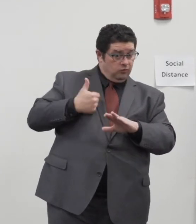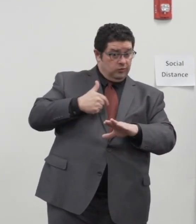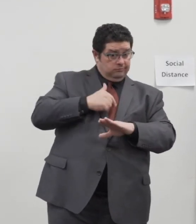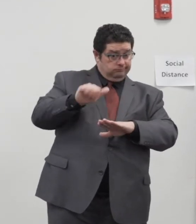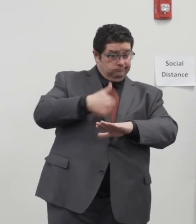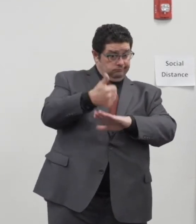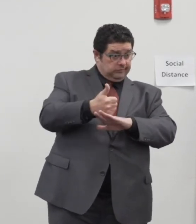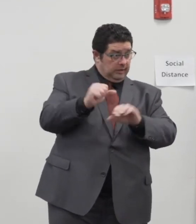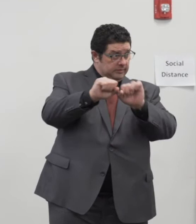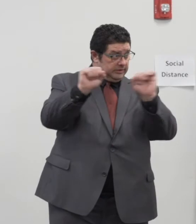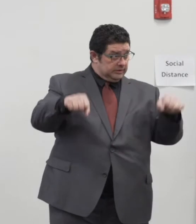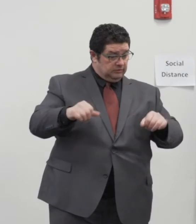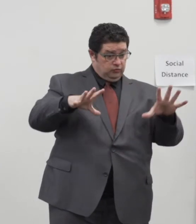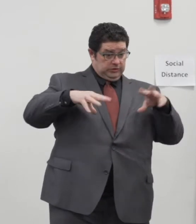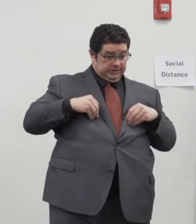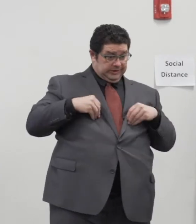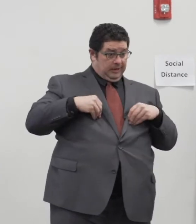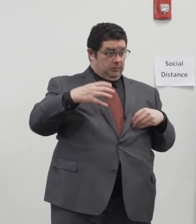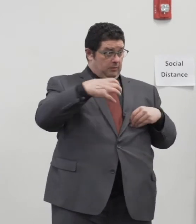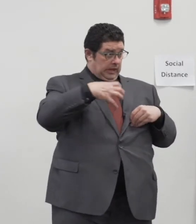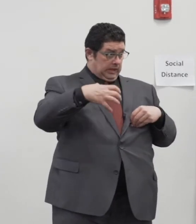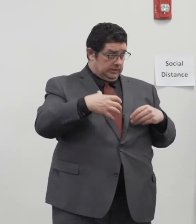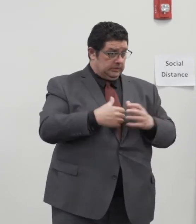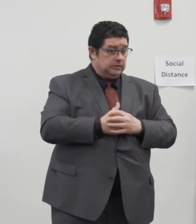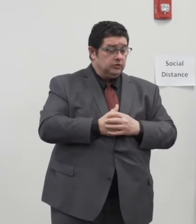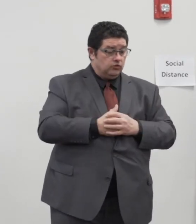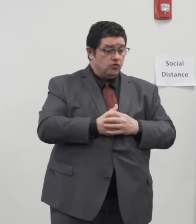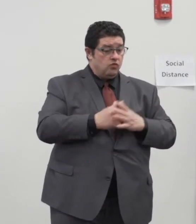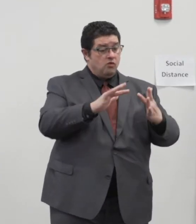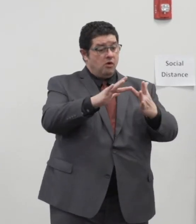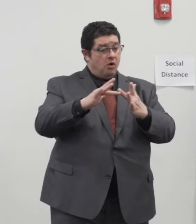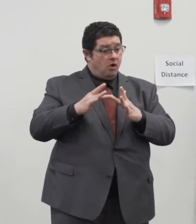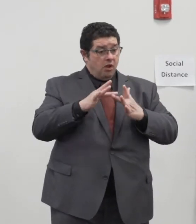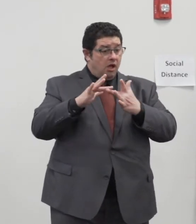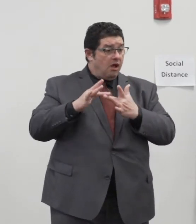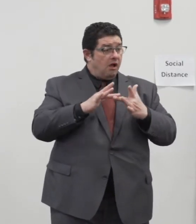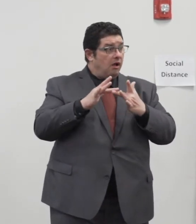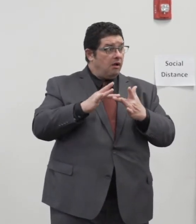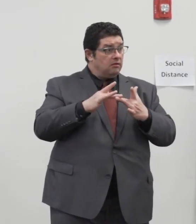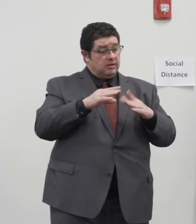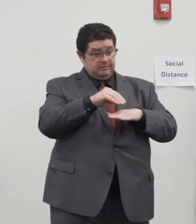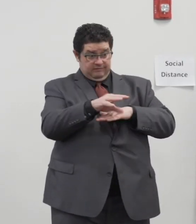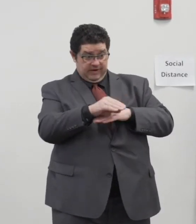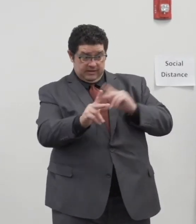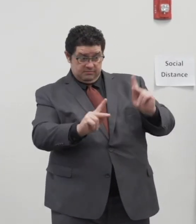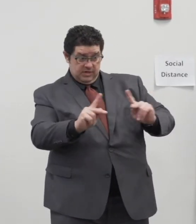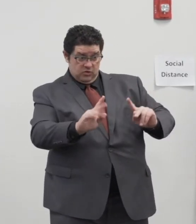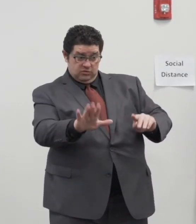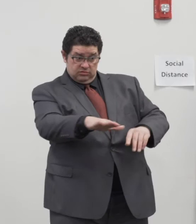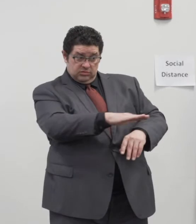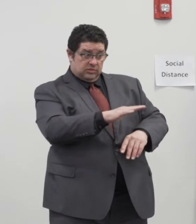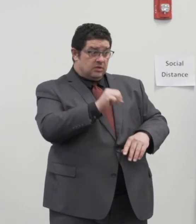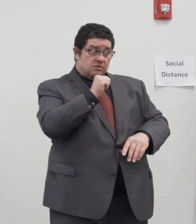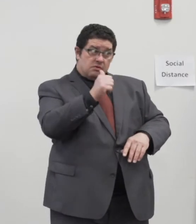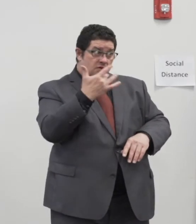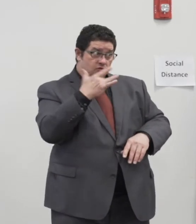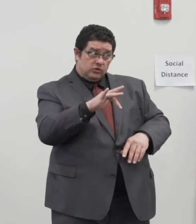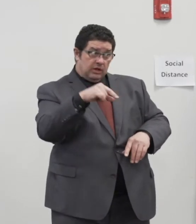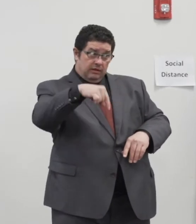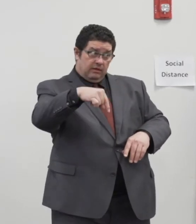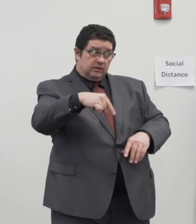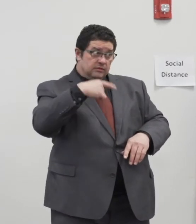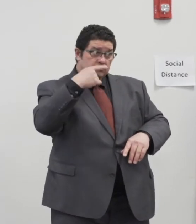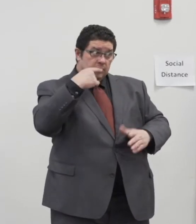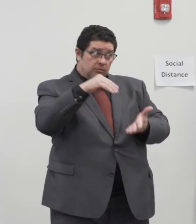to accept complaints and that's why online it advises individuals that unfortunately this is a public record